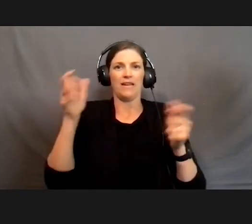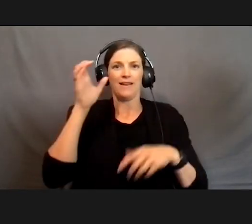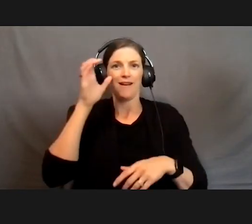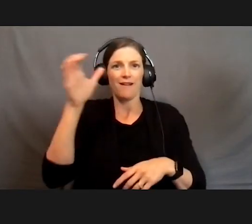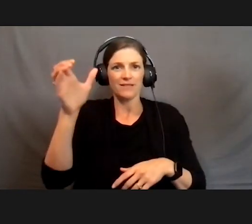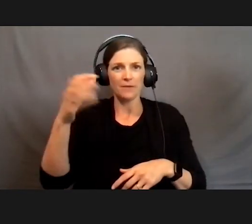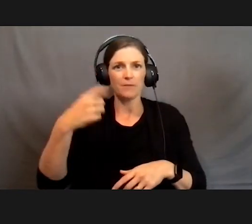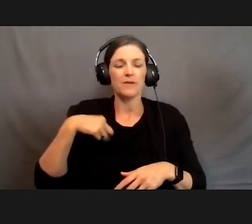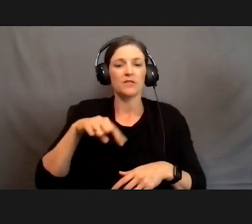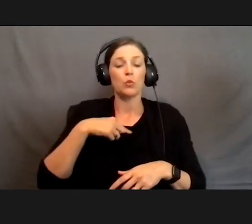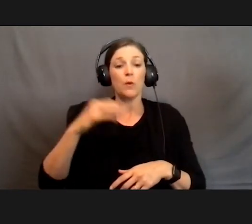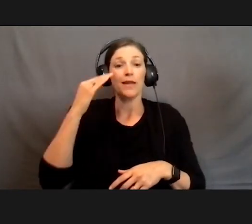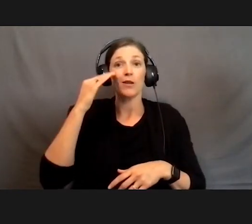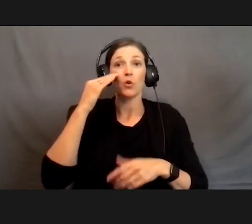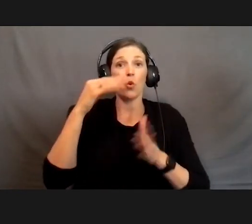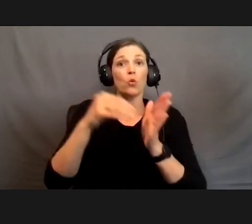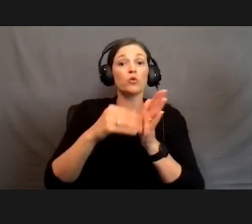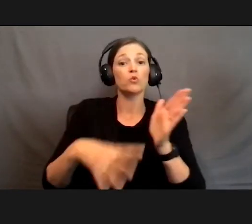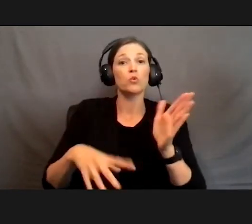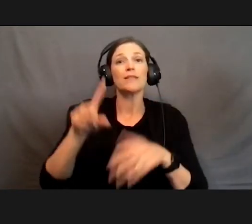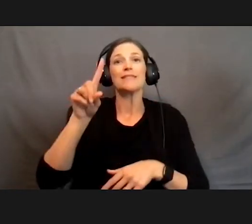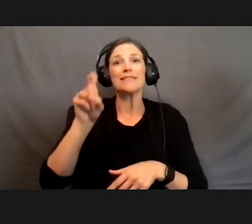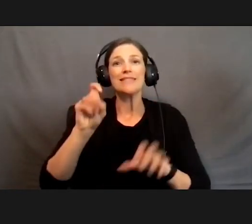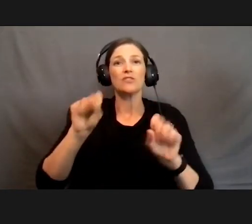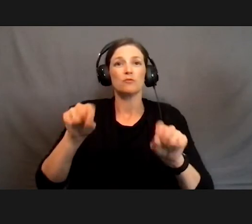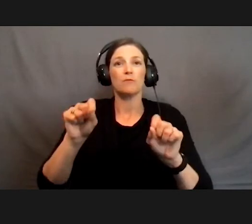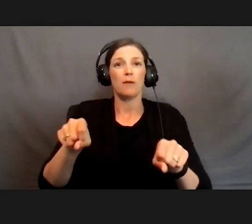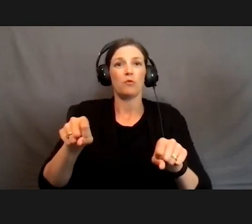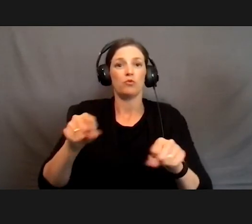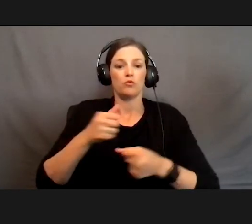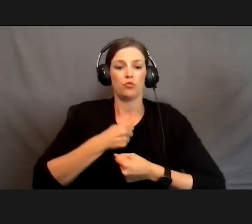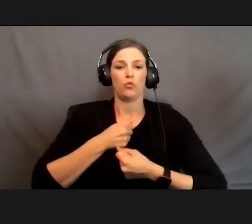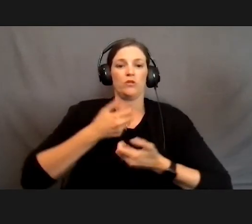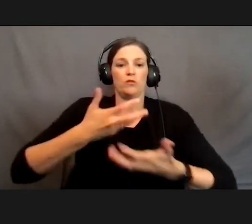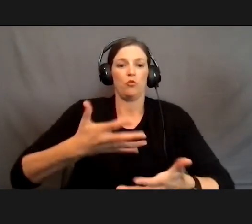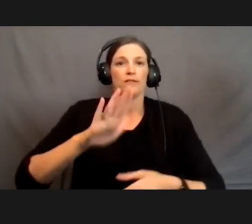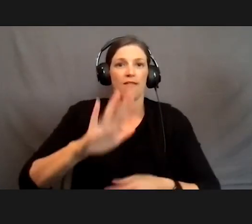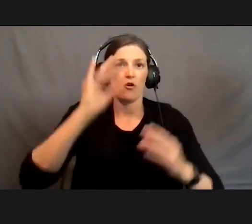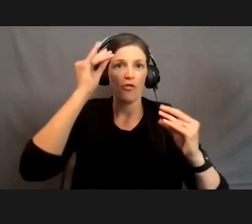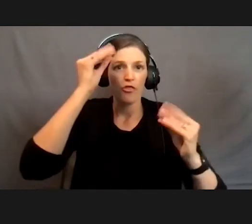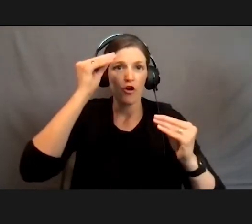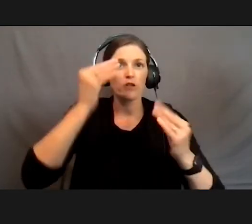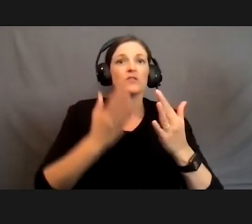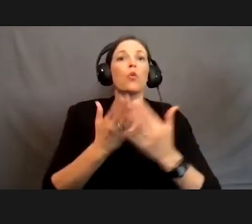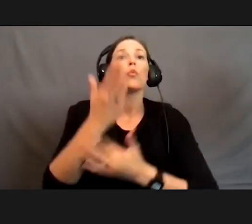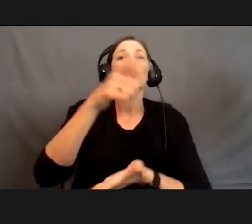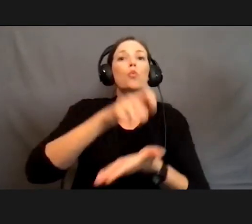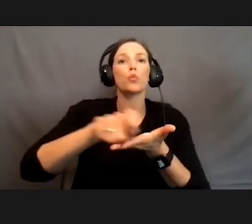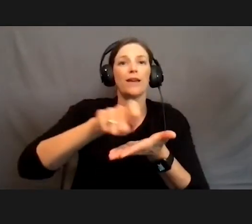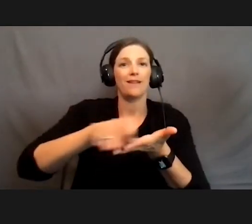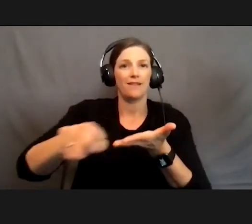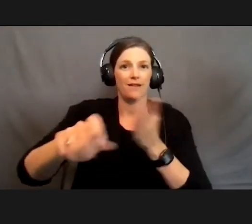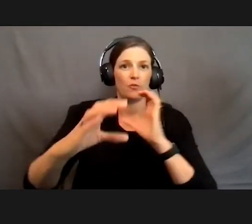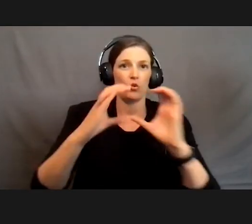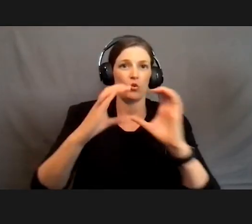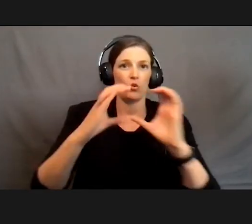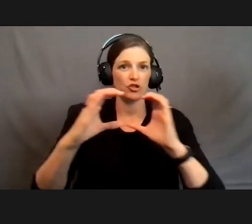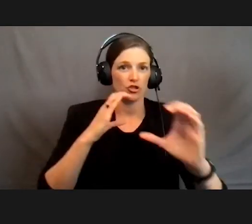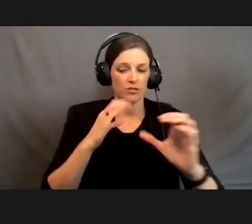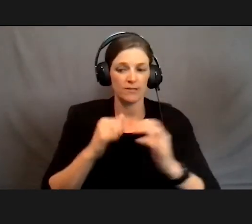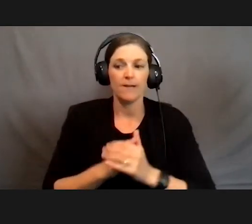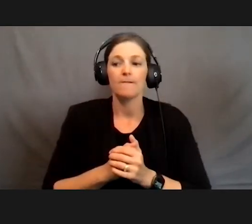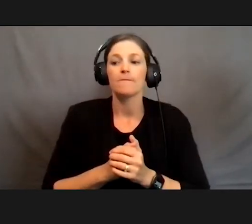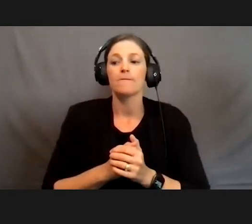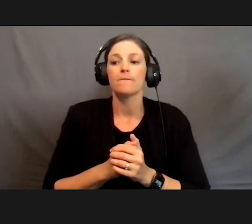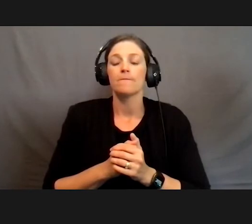is that students need to be able to convey their thoughts through written form of communication. And so that